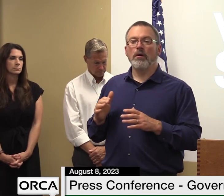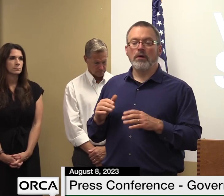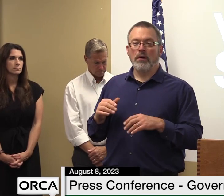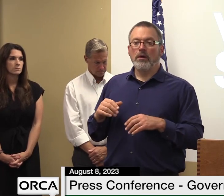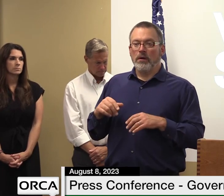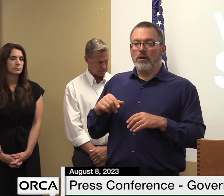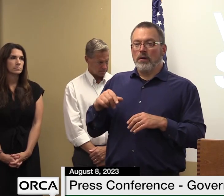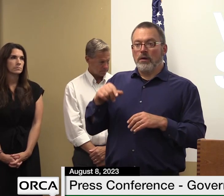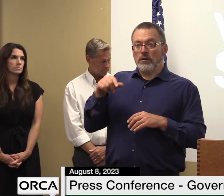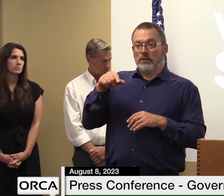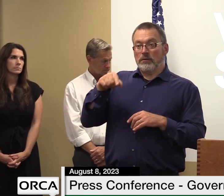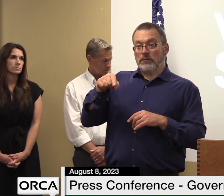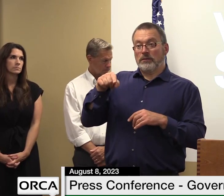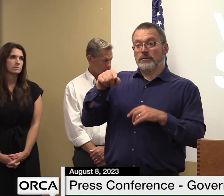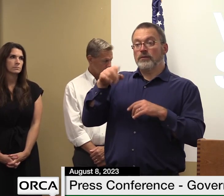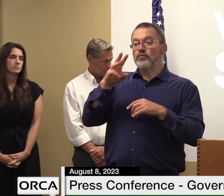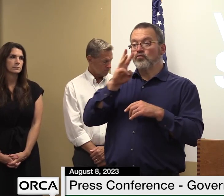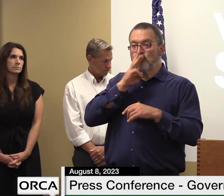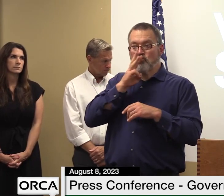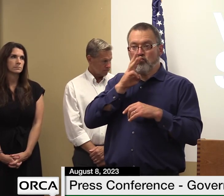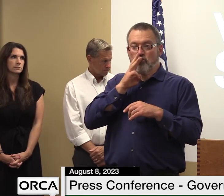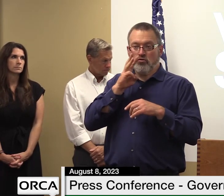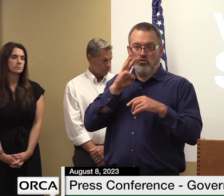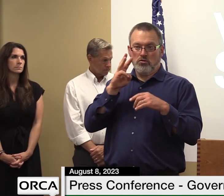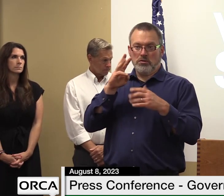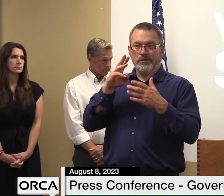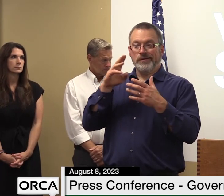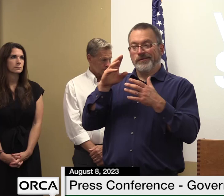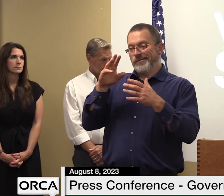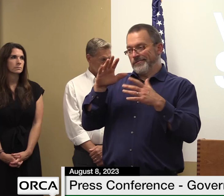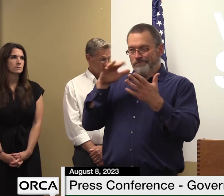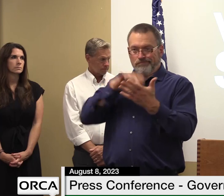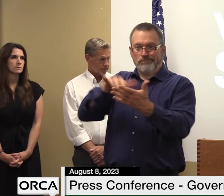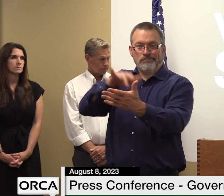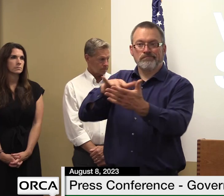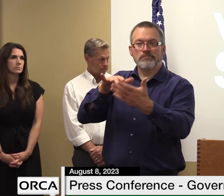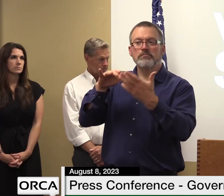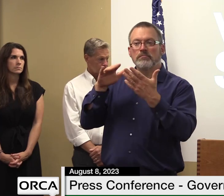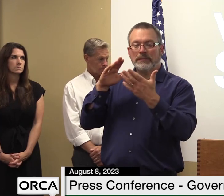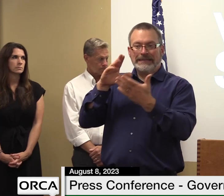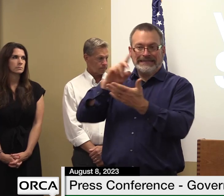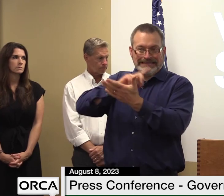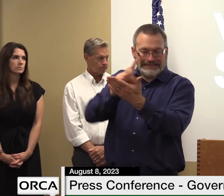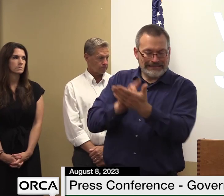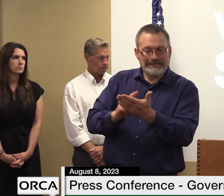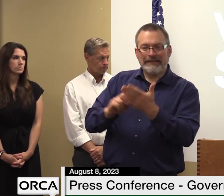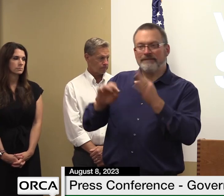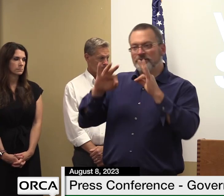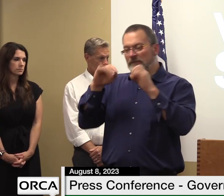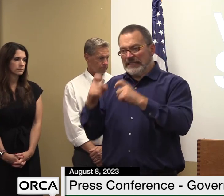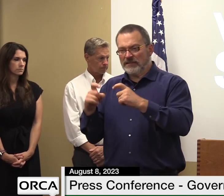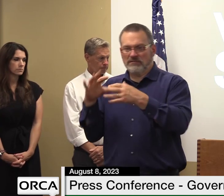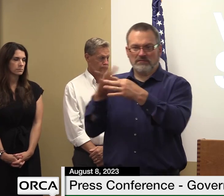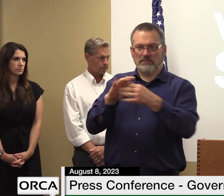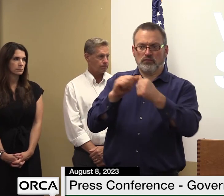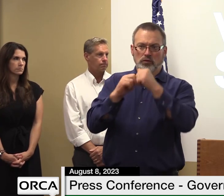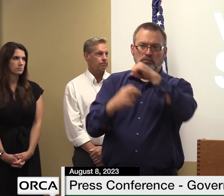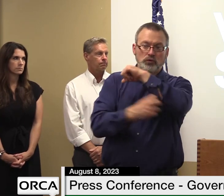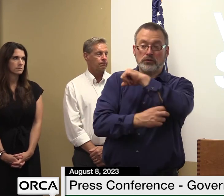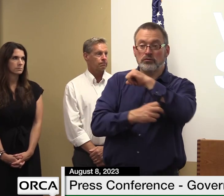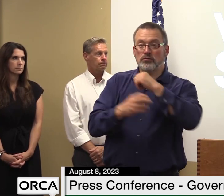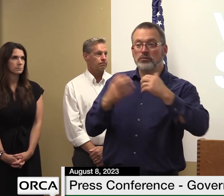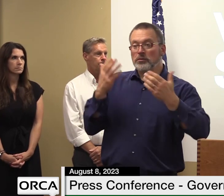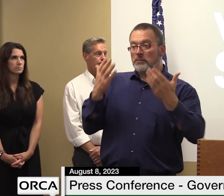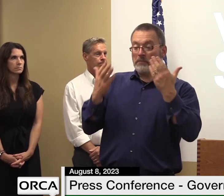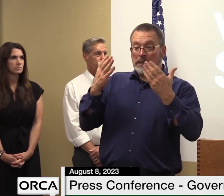hydrology the governor mentioned hydrology before and can we design a bridge fix that doesn't have a pier in the middle of the stream like that